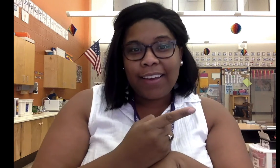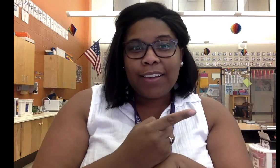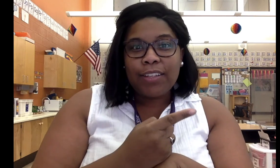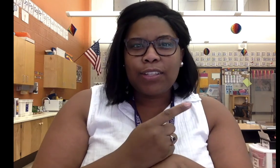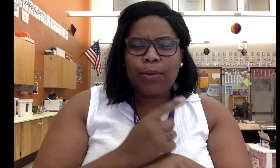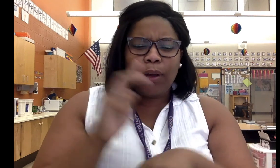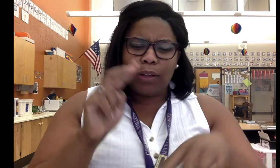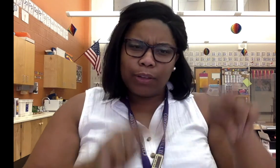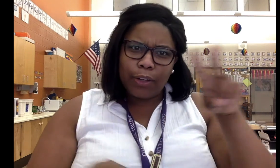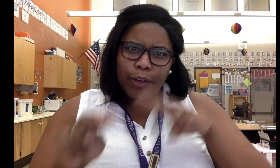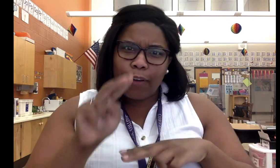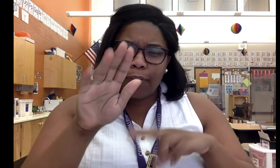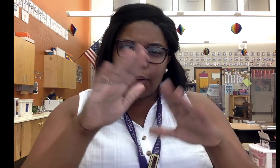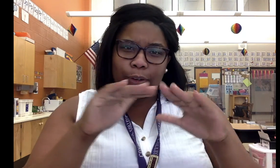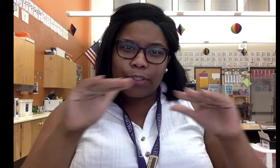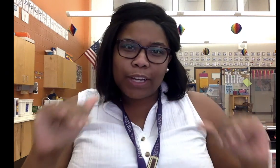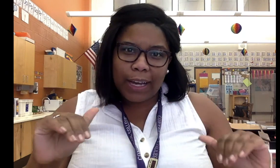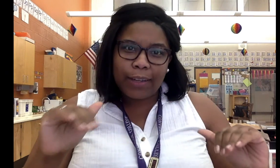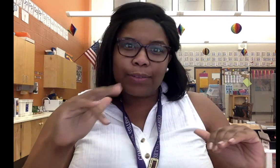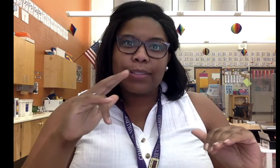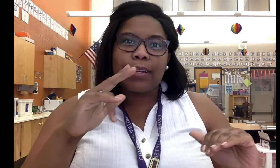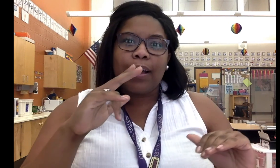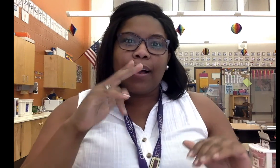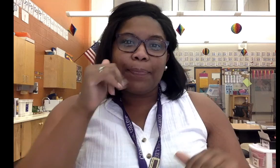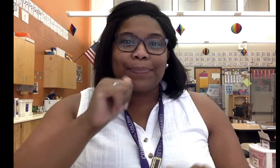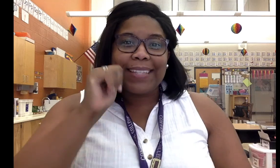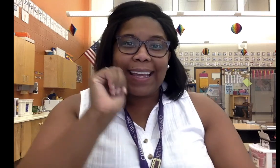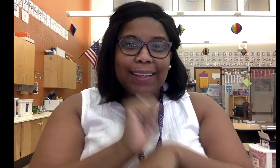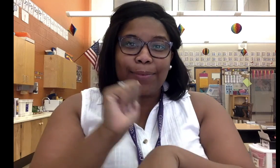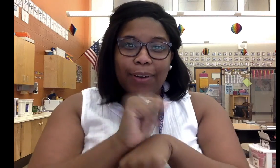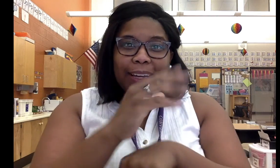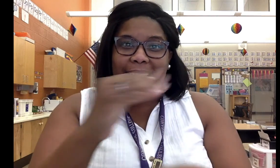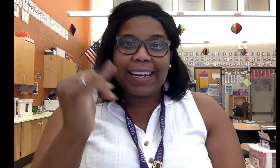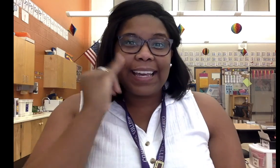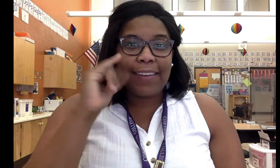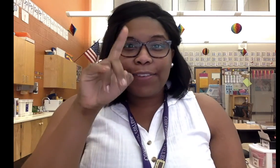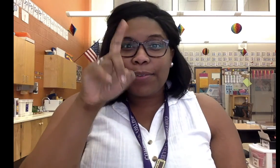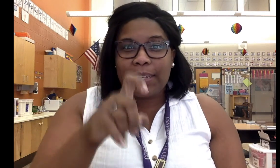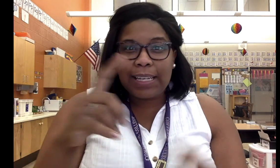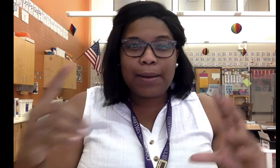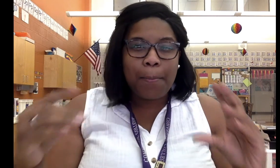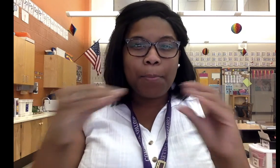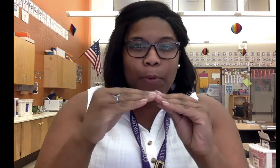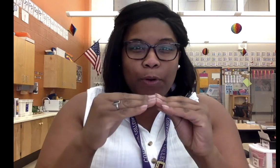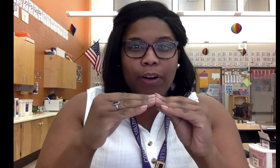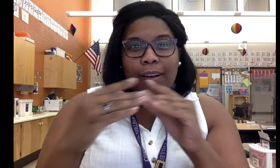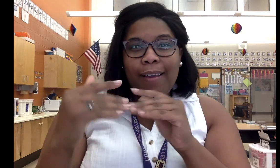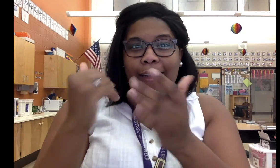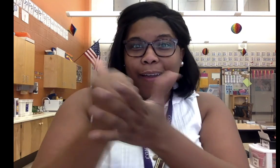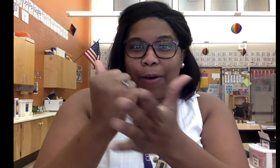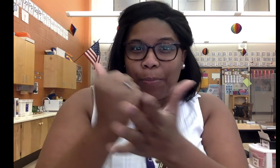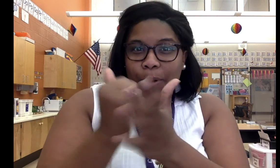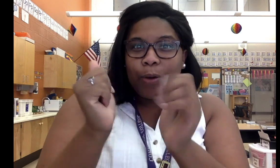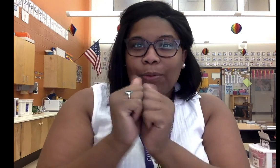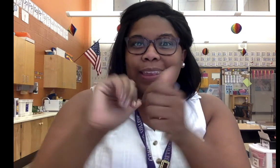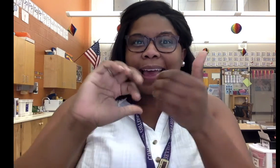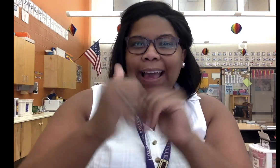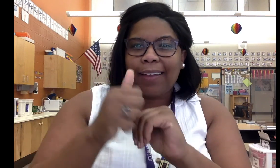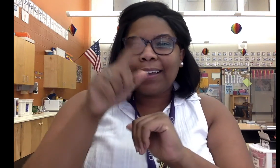So look over your child's daily work and if you need more help with how they